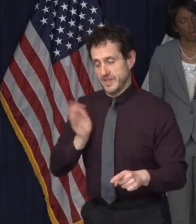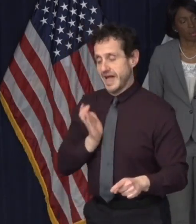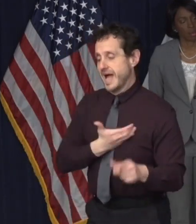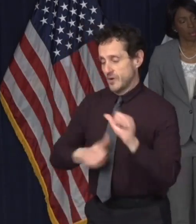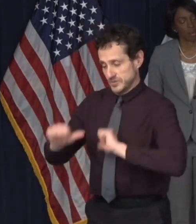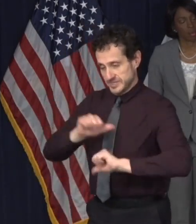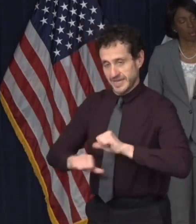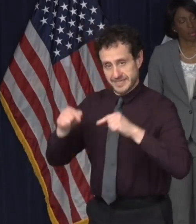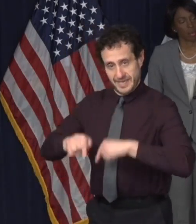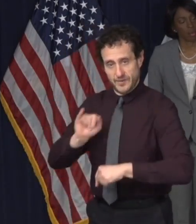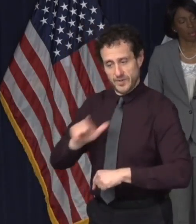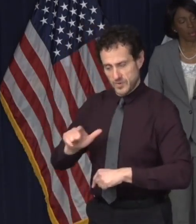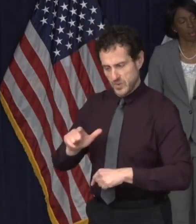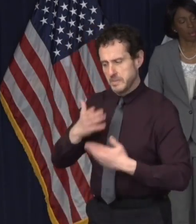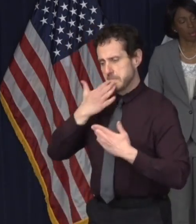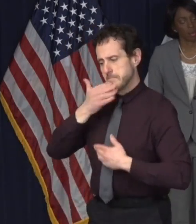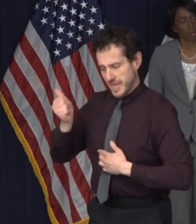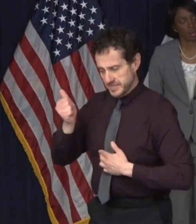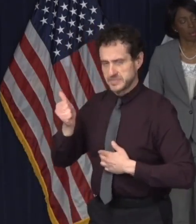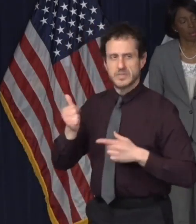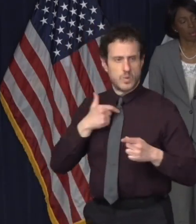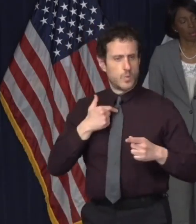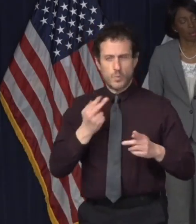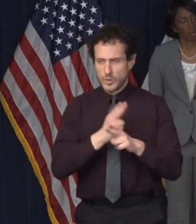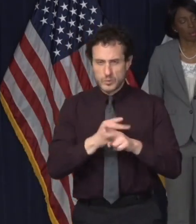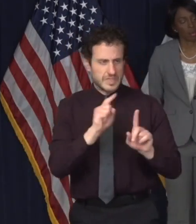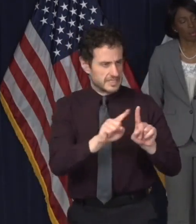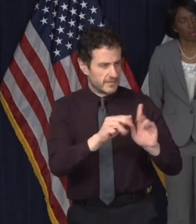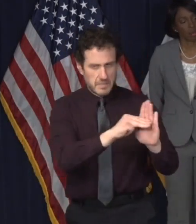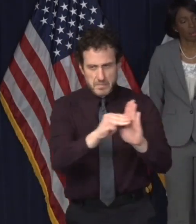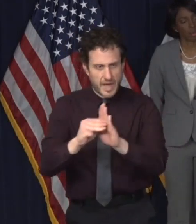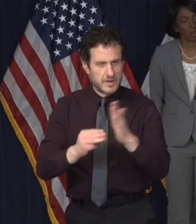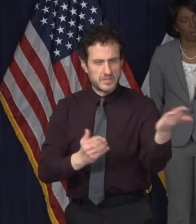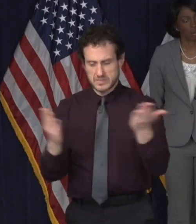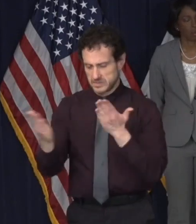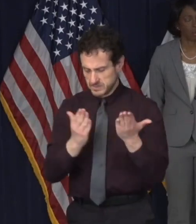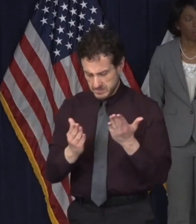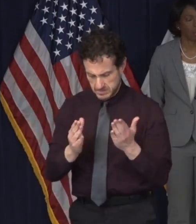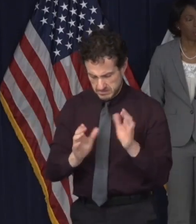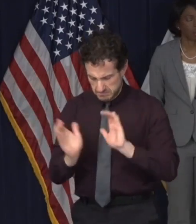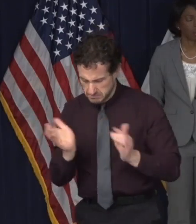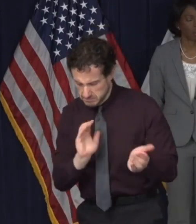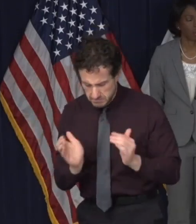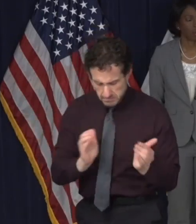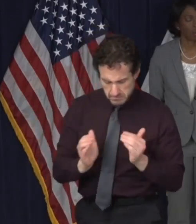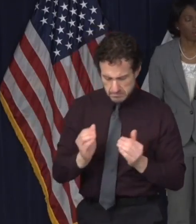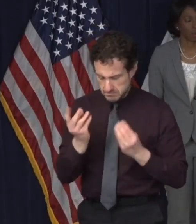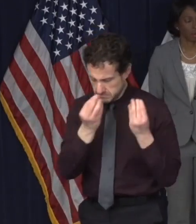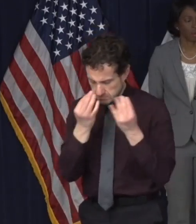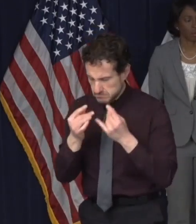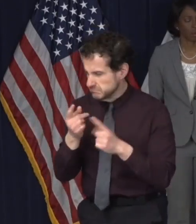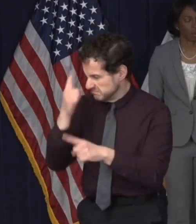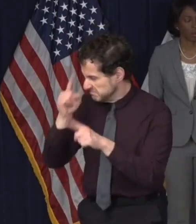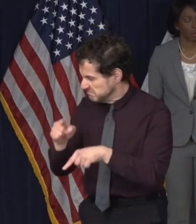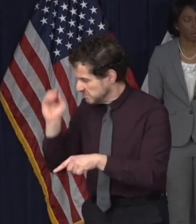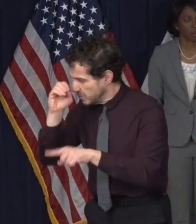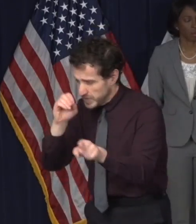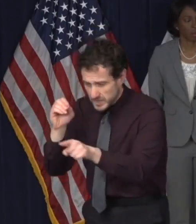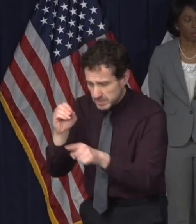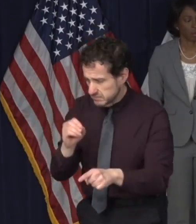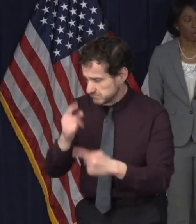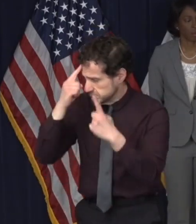here by having a consensus of different models. And we can better focus on the needs of the people of Illinois, for example,